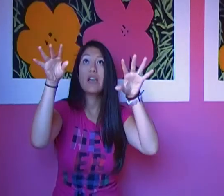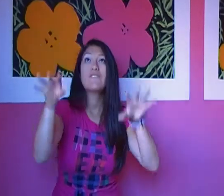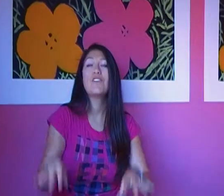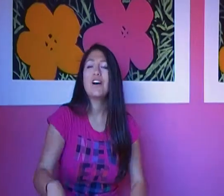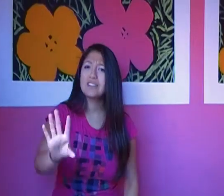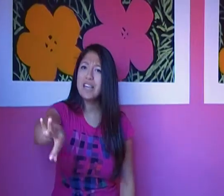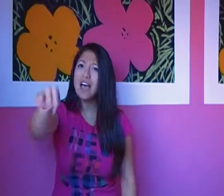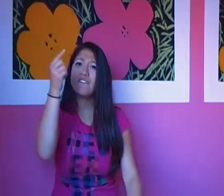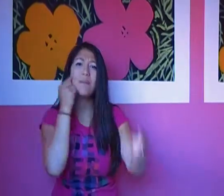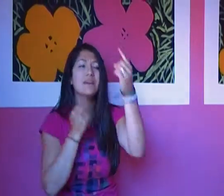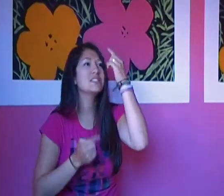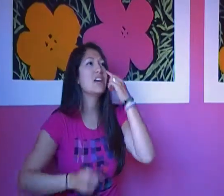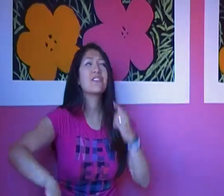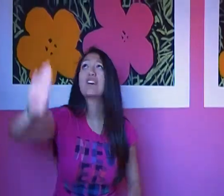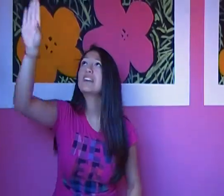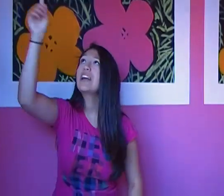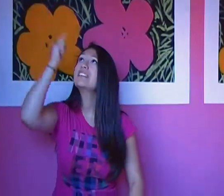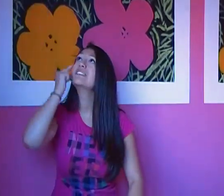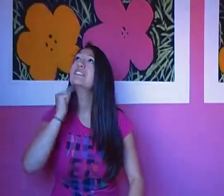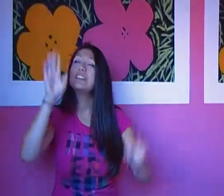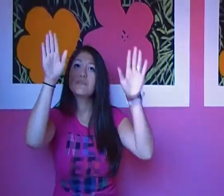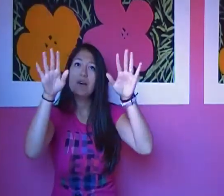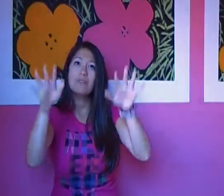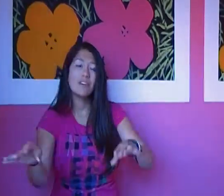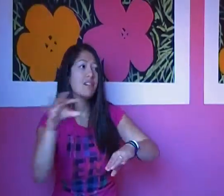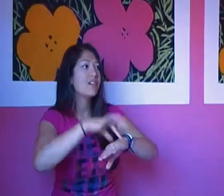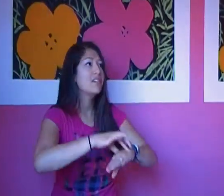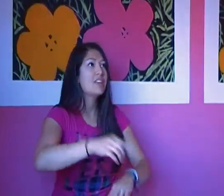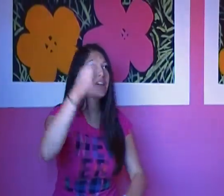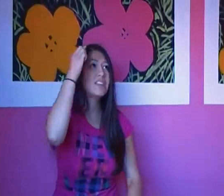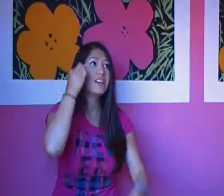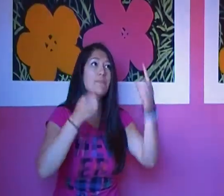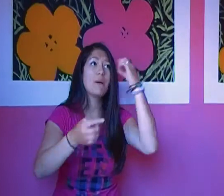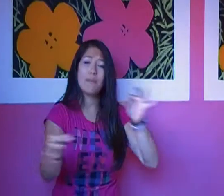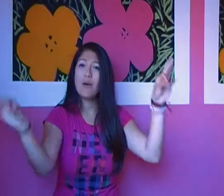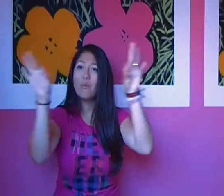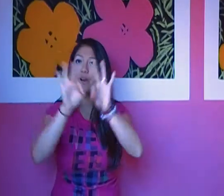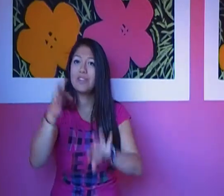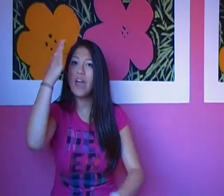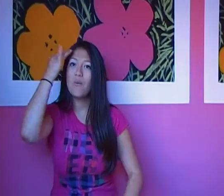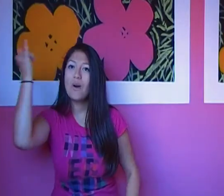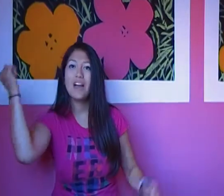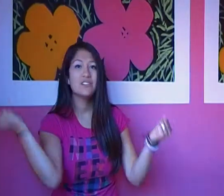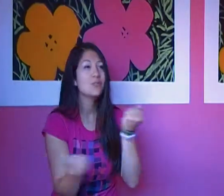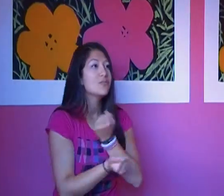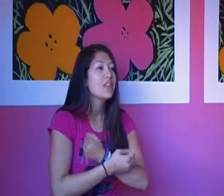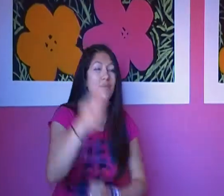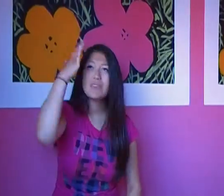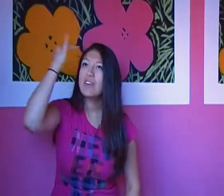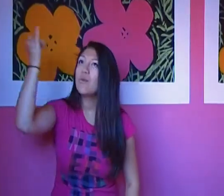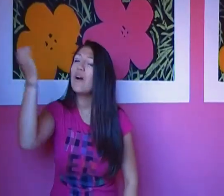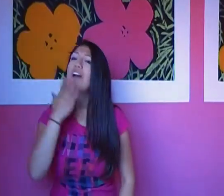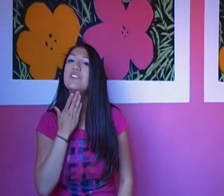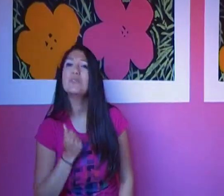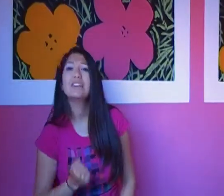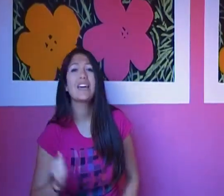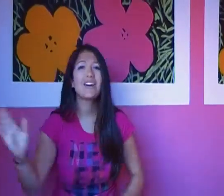rain falls, I find myself crying. Let your tears come to earth. I think about my words. And why do you love me? And why do you care?